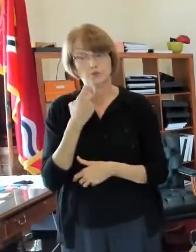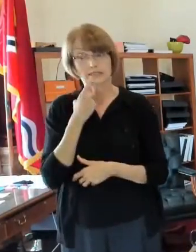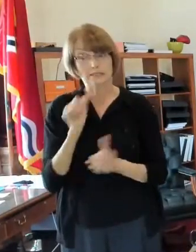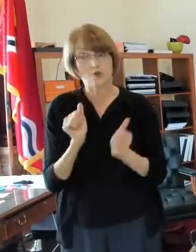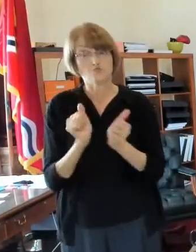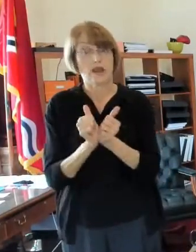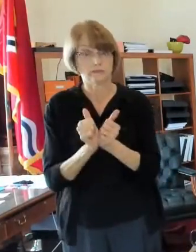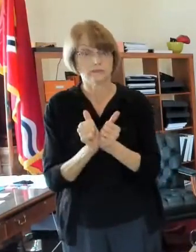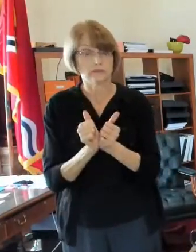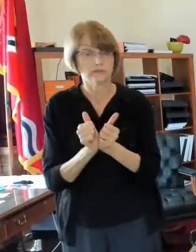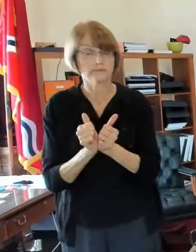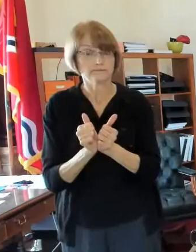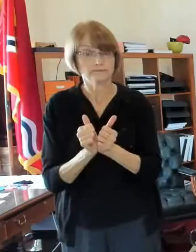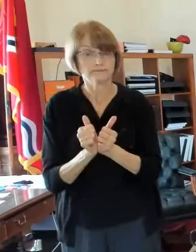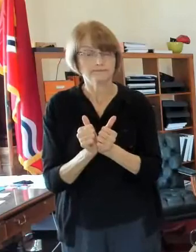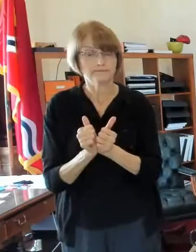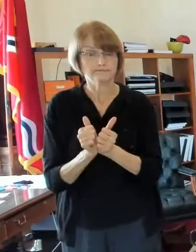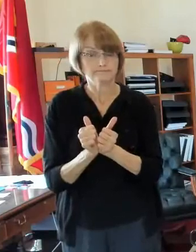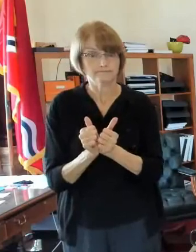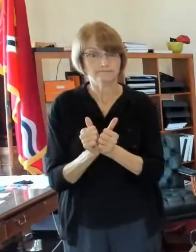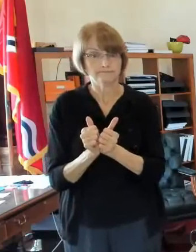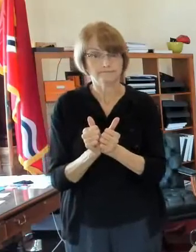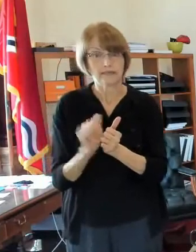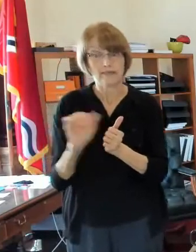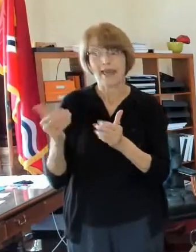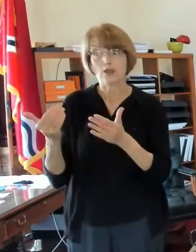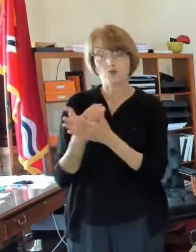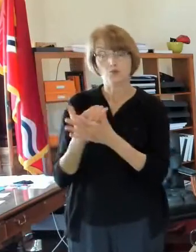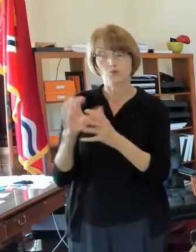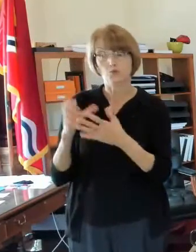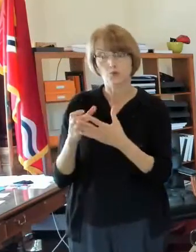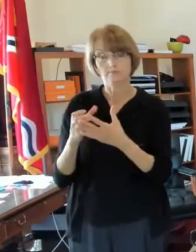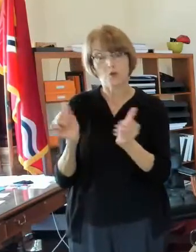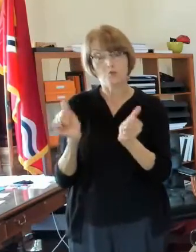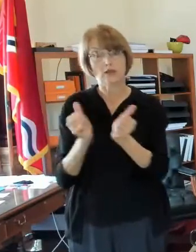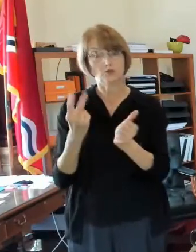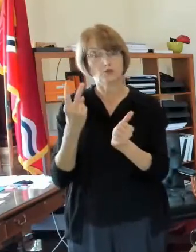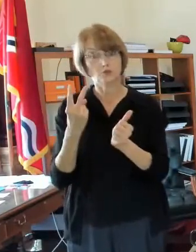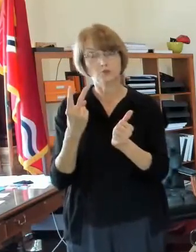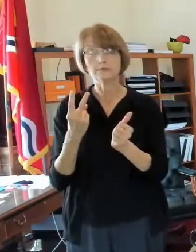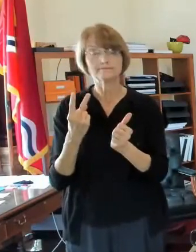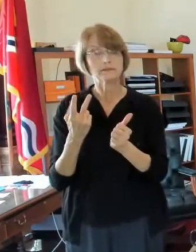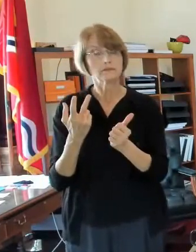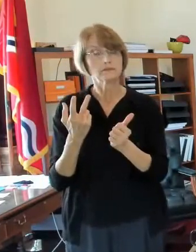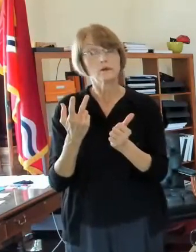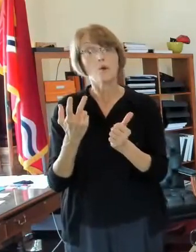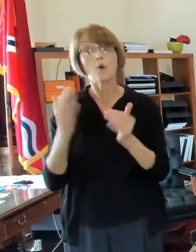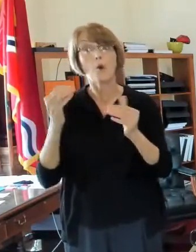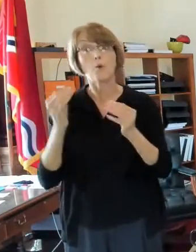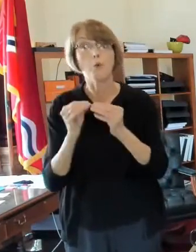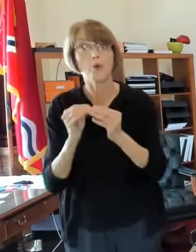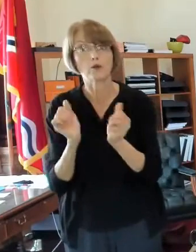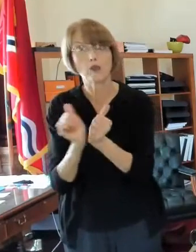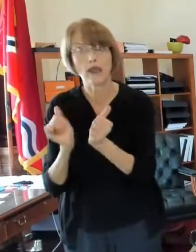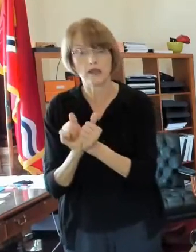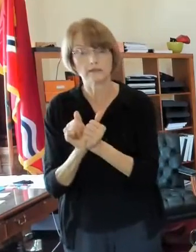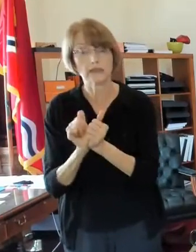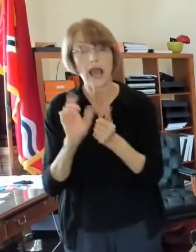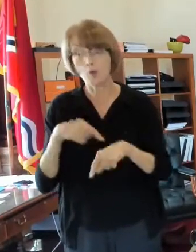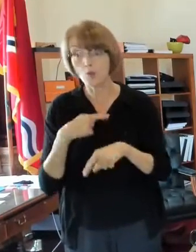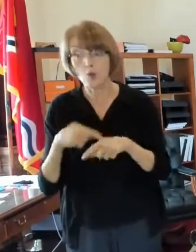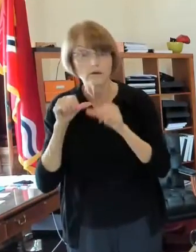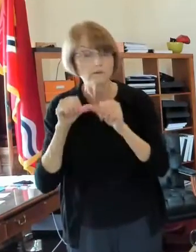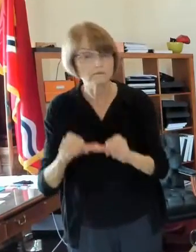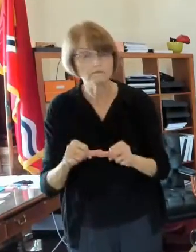um by this new effort we hope that there'll be more we don't know how long this effort will go on will it go